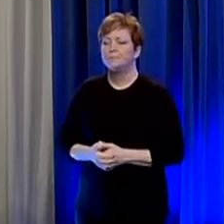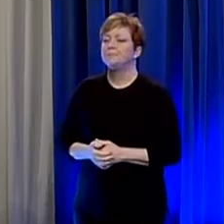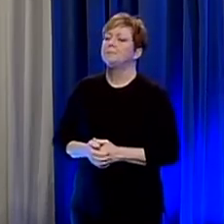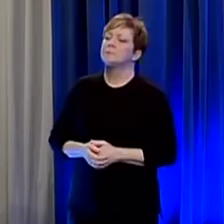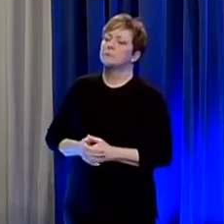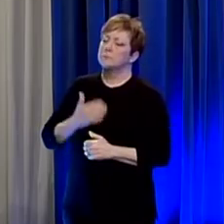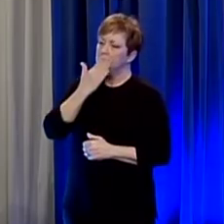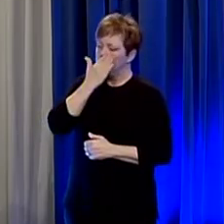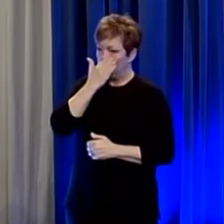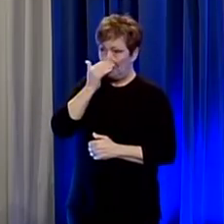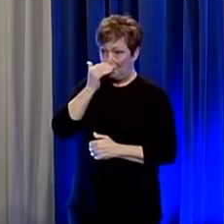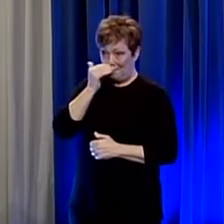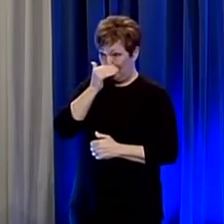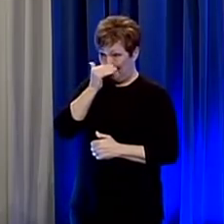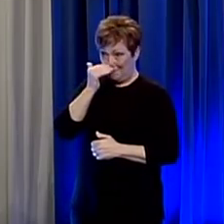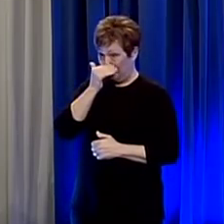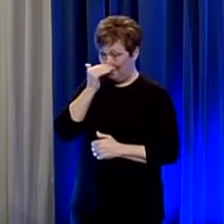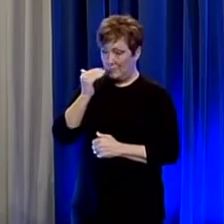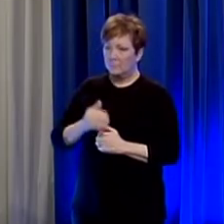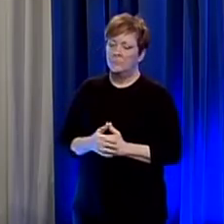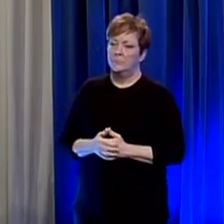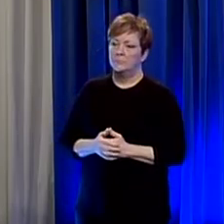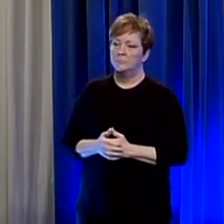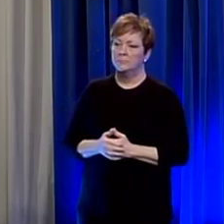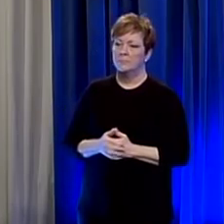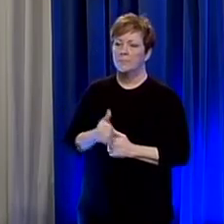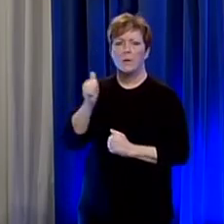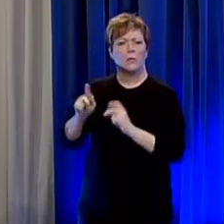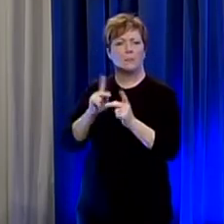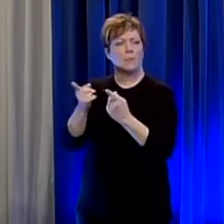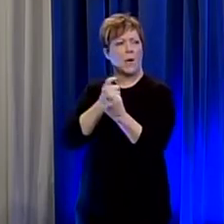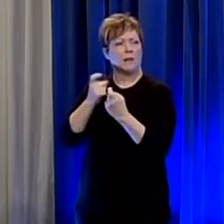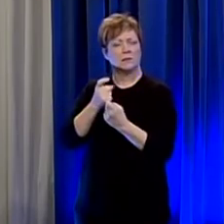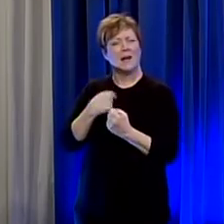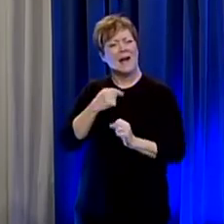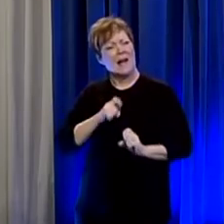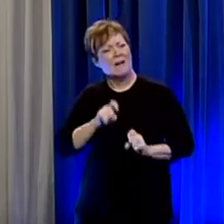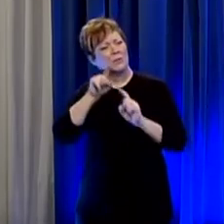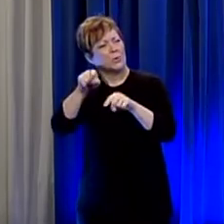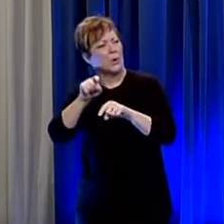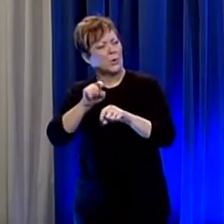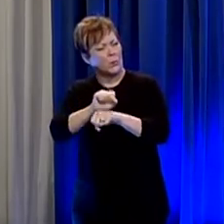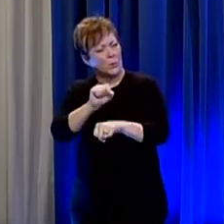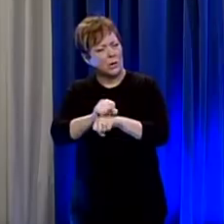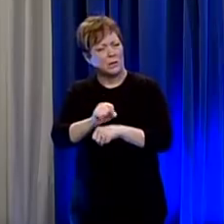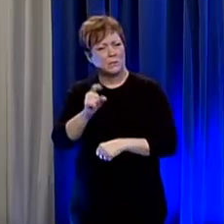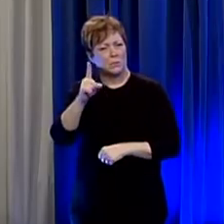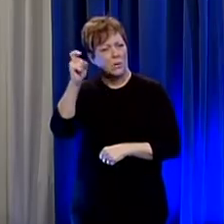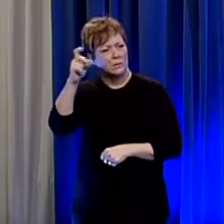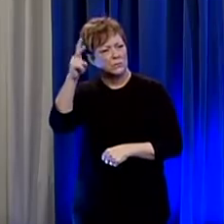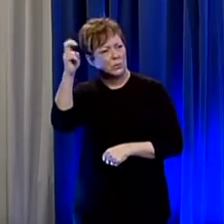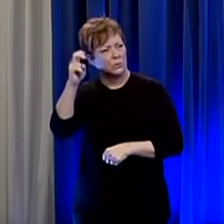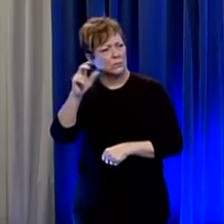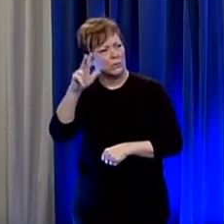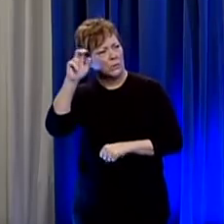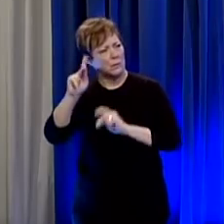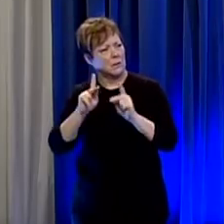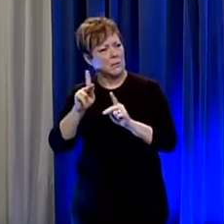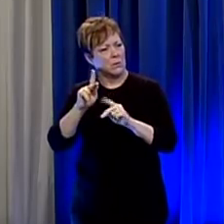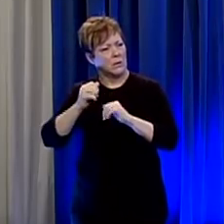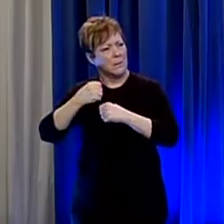this these questions to the newsroom people saying they have to come to work and there are hundreds of people in whatever plant manufacturing